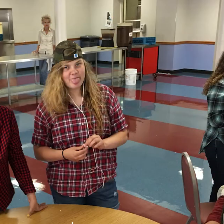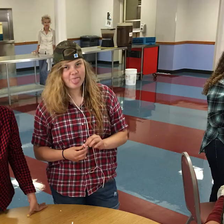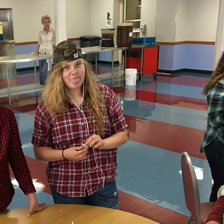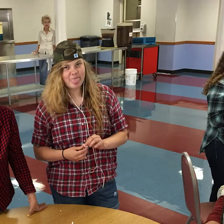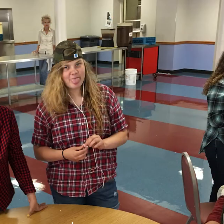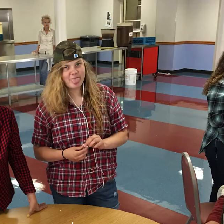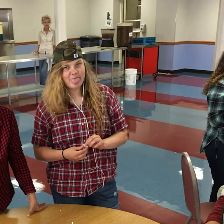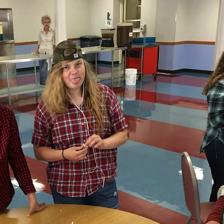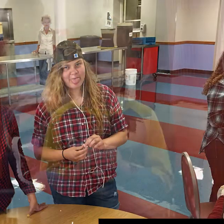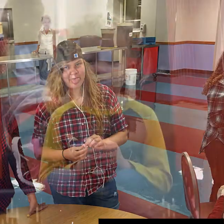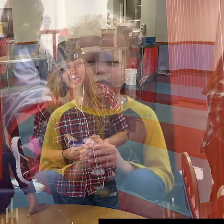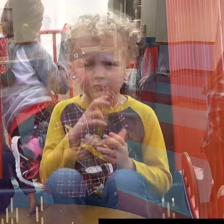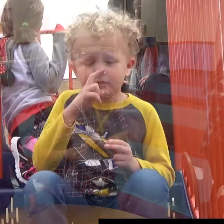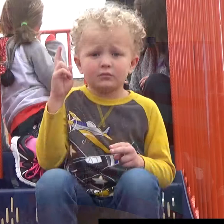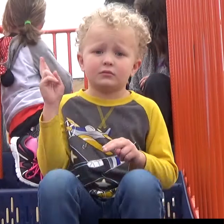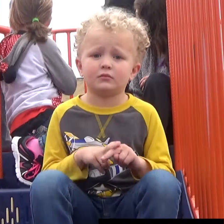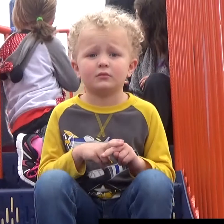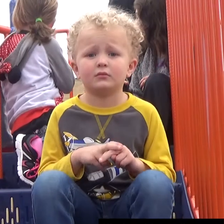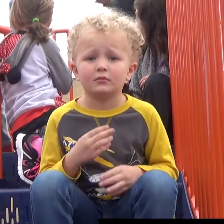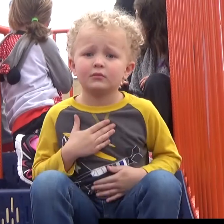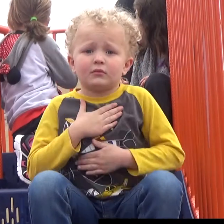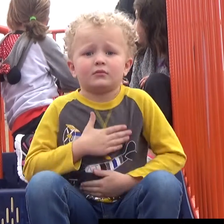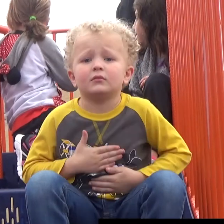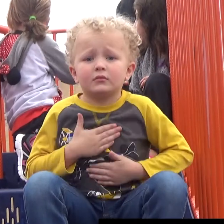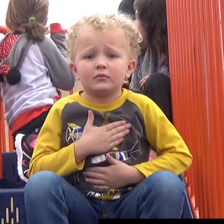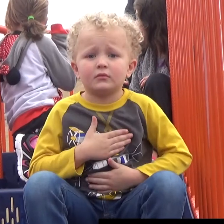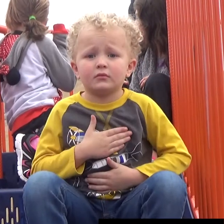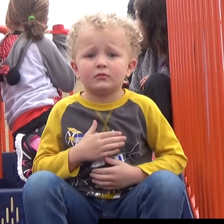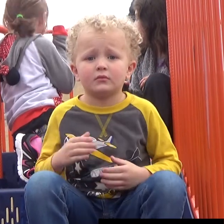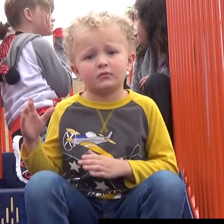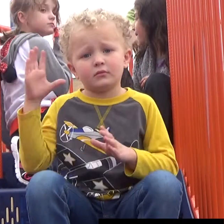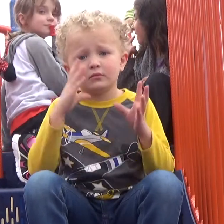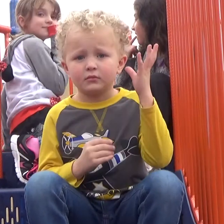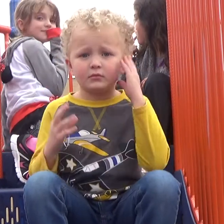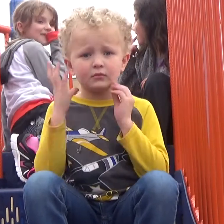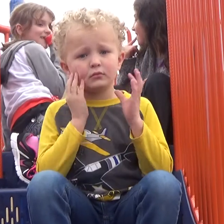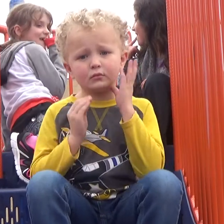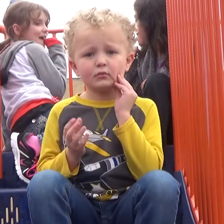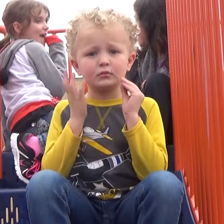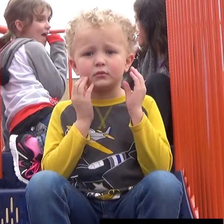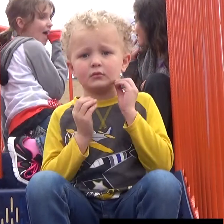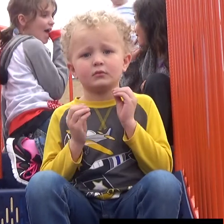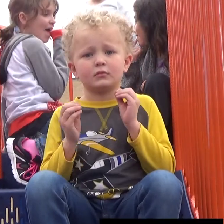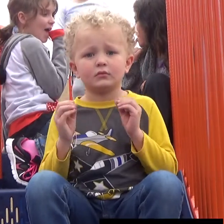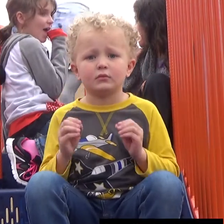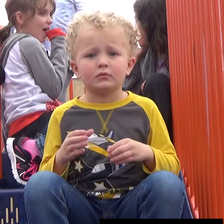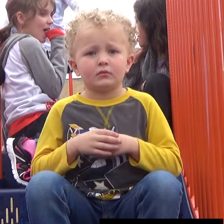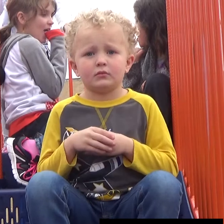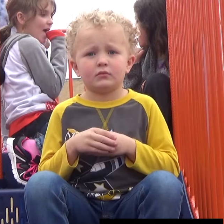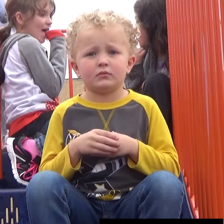It's hard to walk away From the